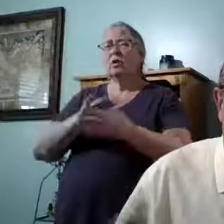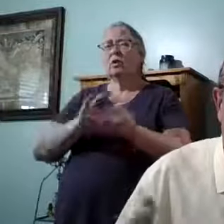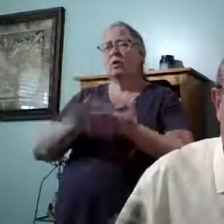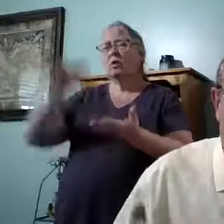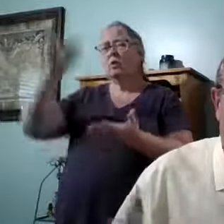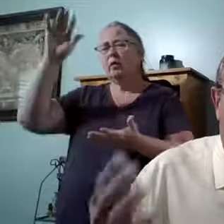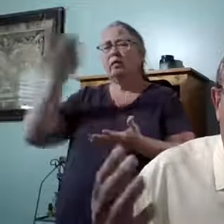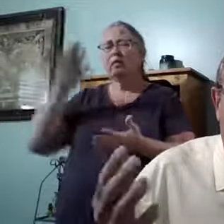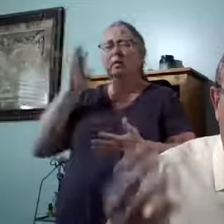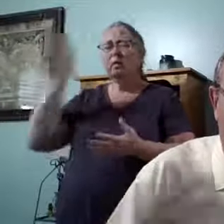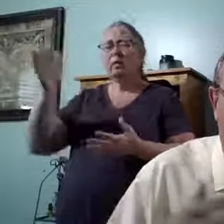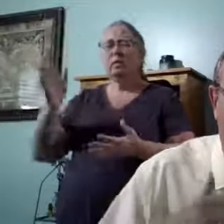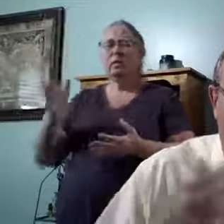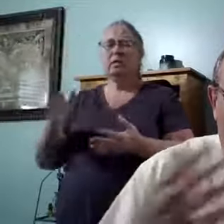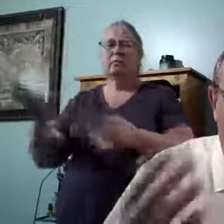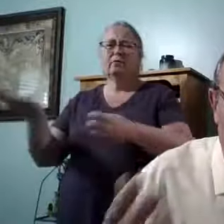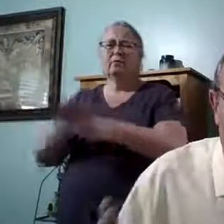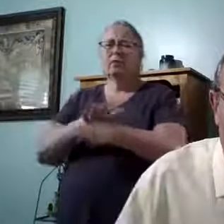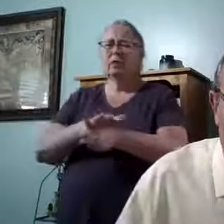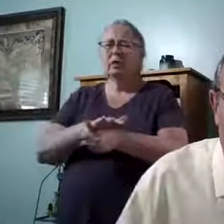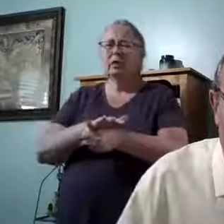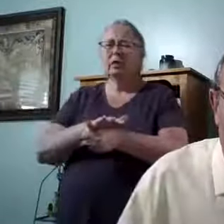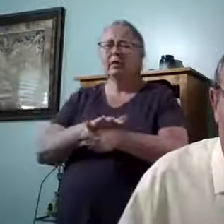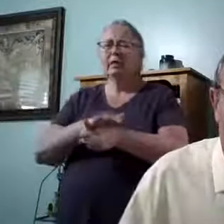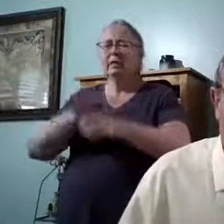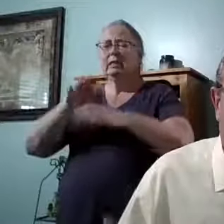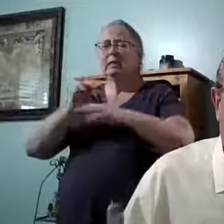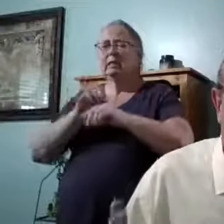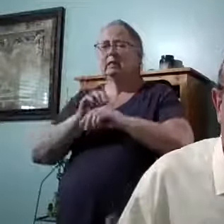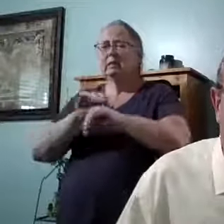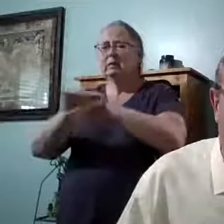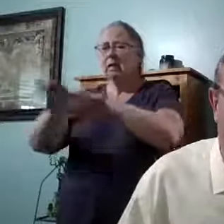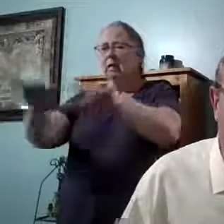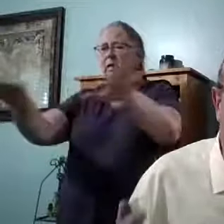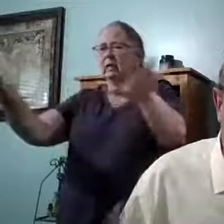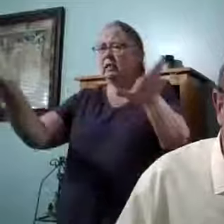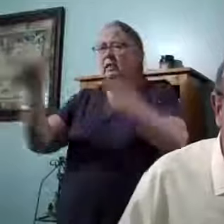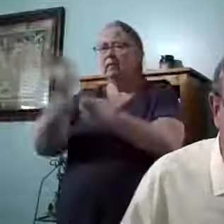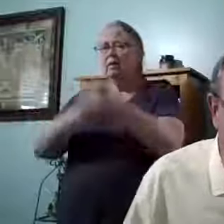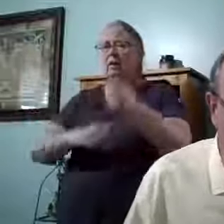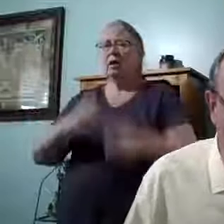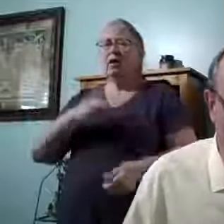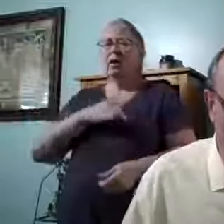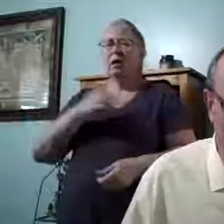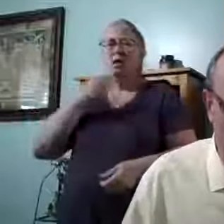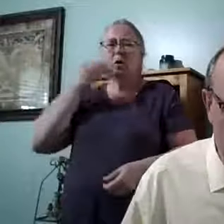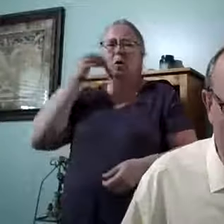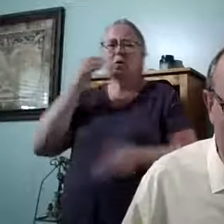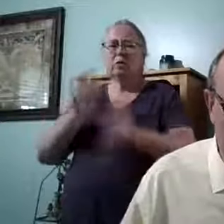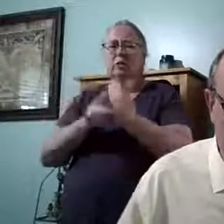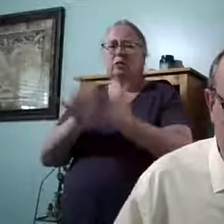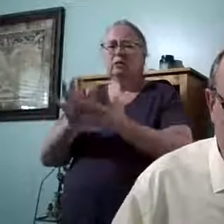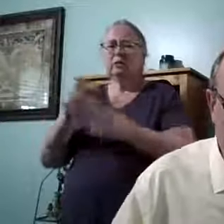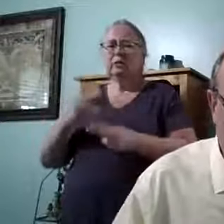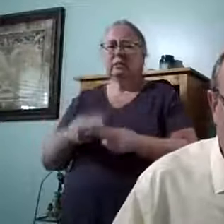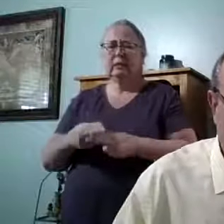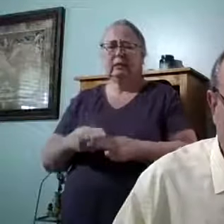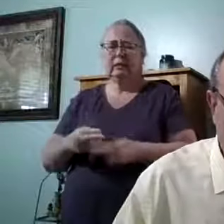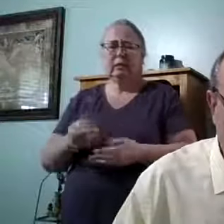that can just just totally settle in into every heart, into every home in Jesus' name.